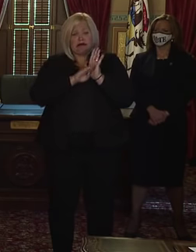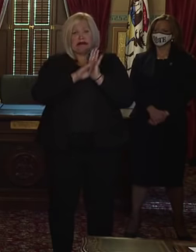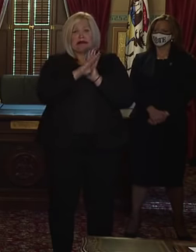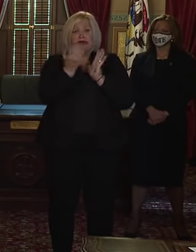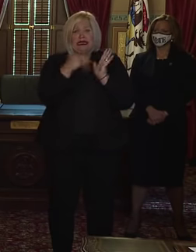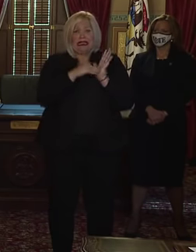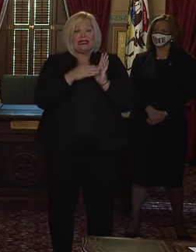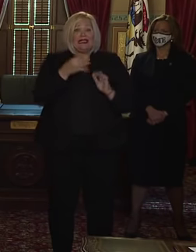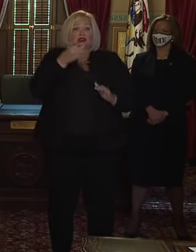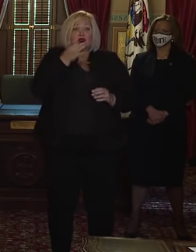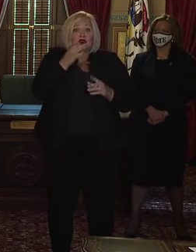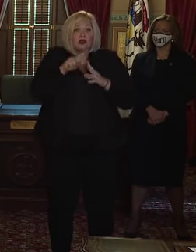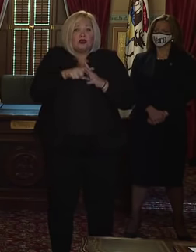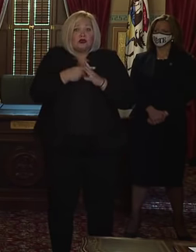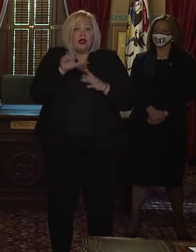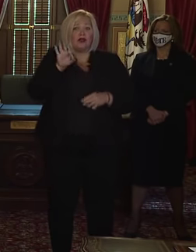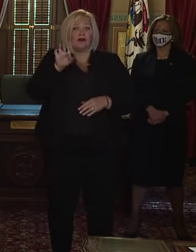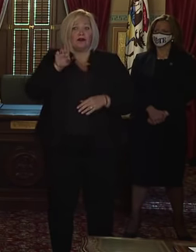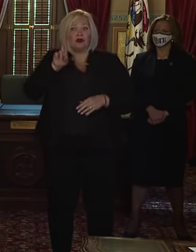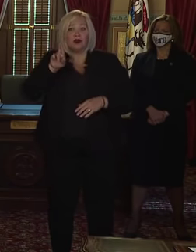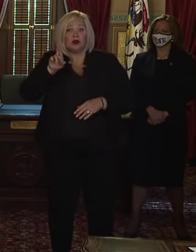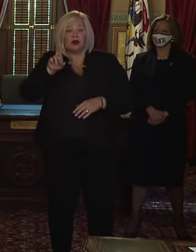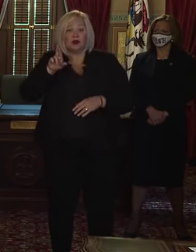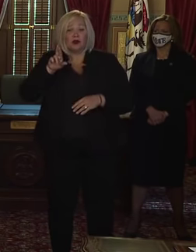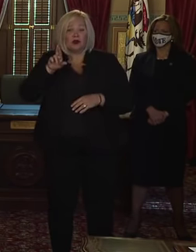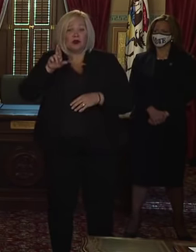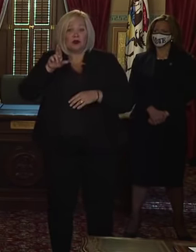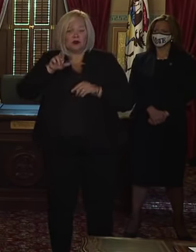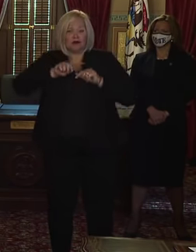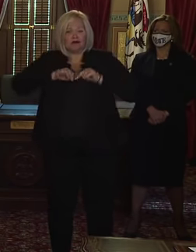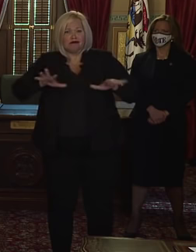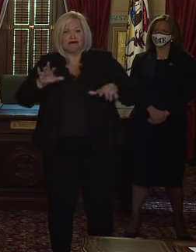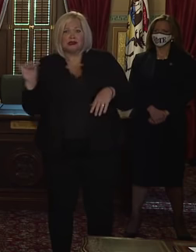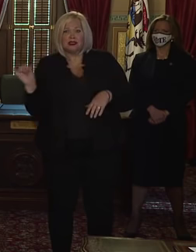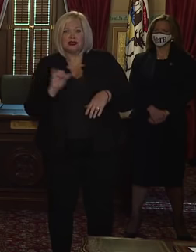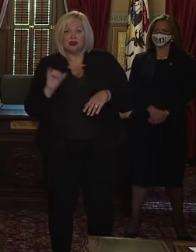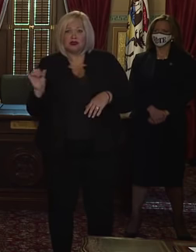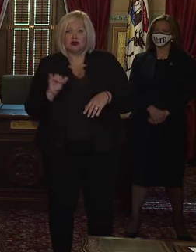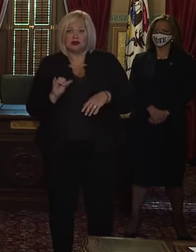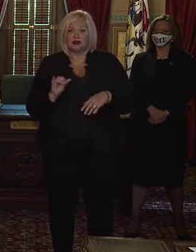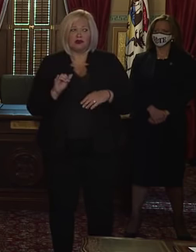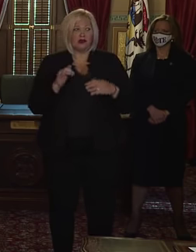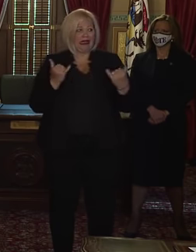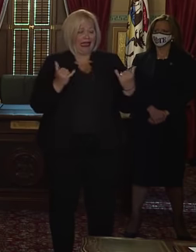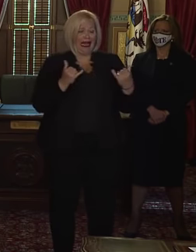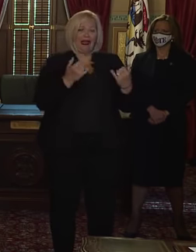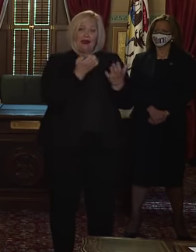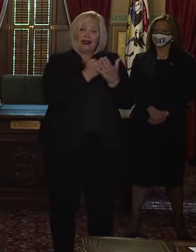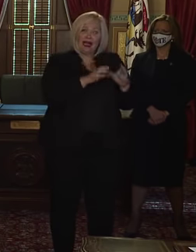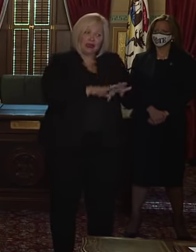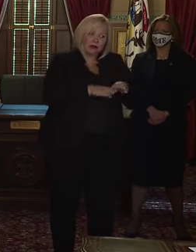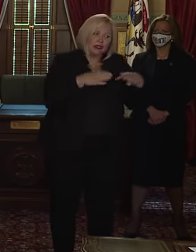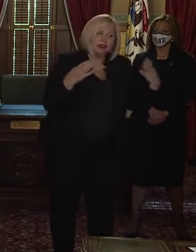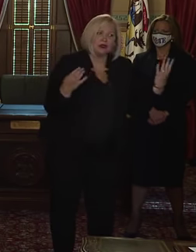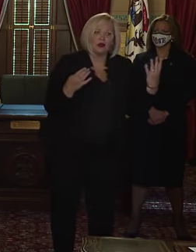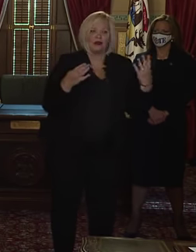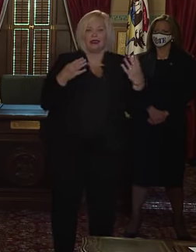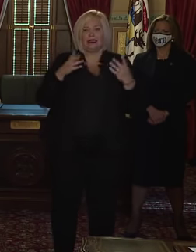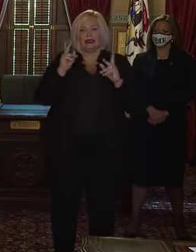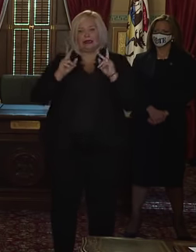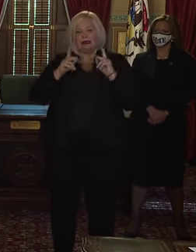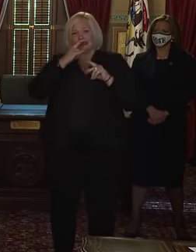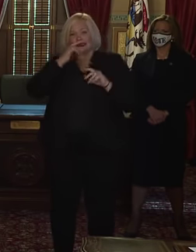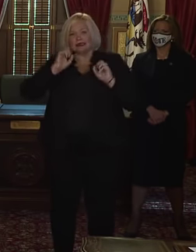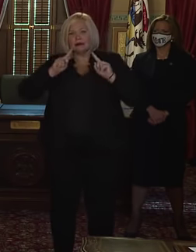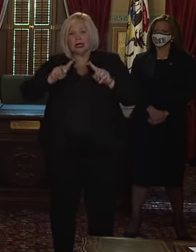of flu season, and we have more contacts than ever with so many parts of our economy reengaged and in-person learning